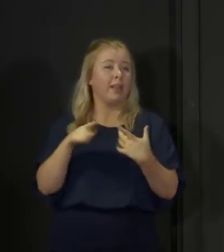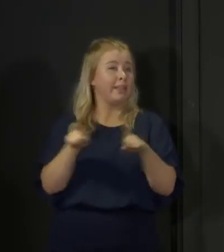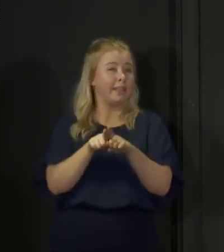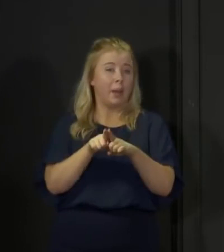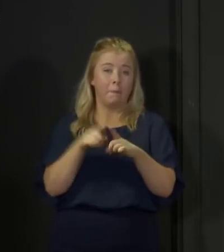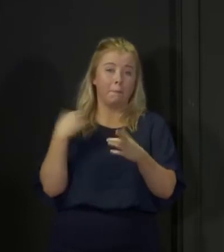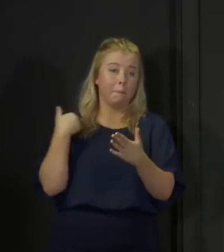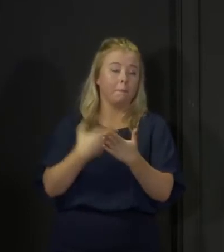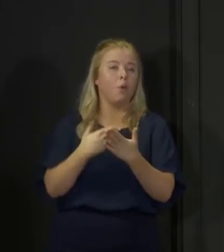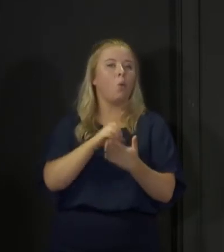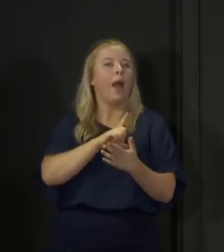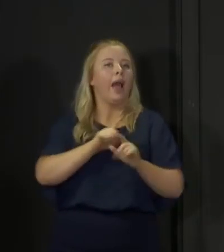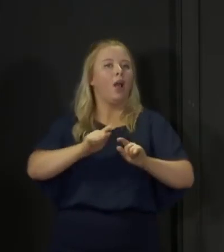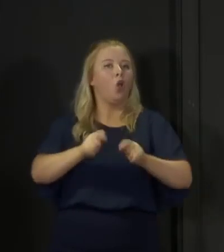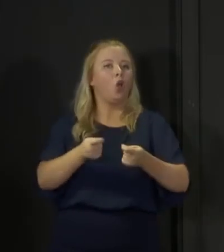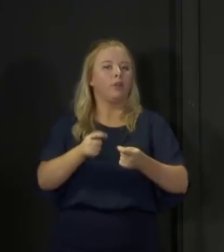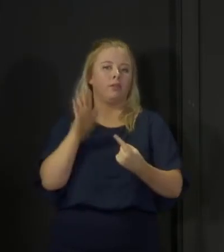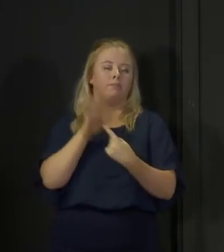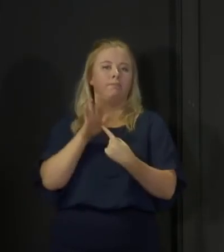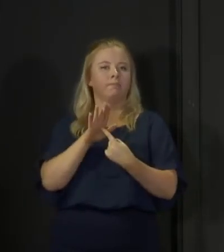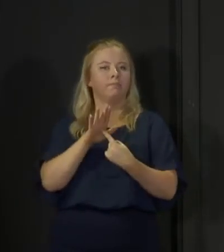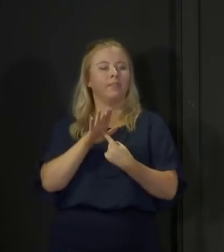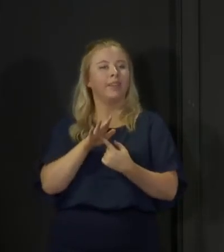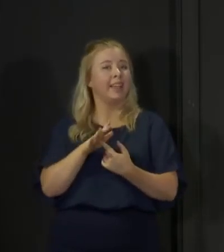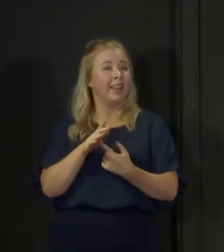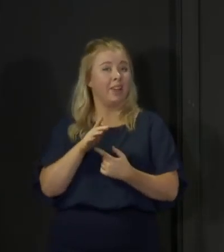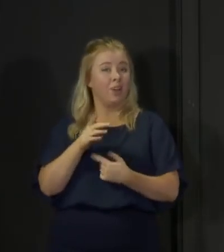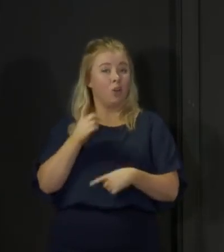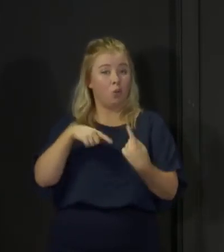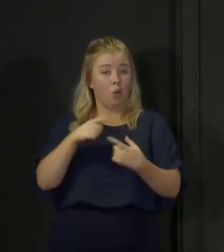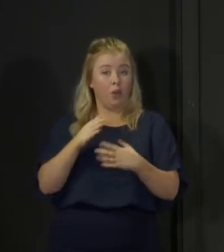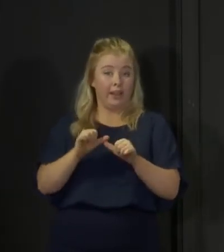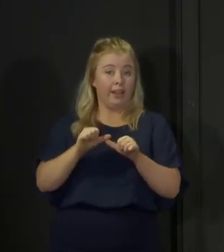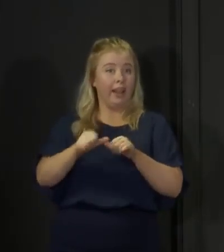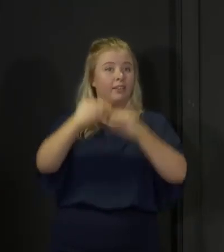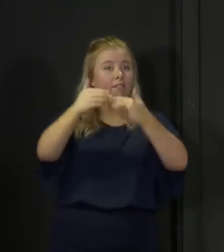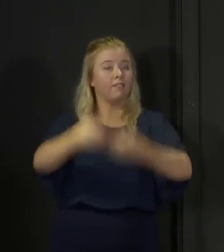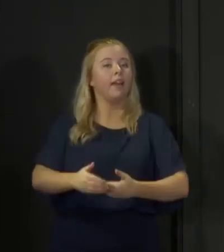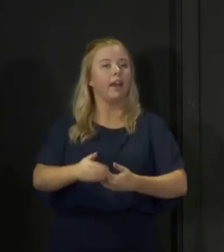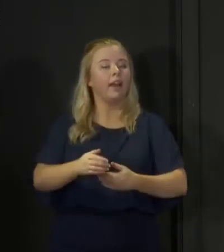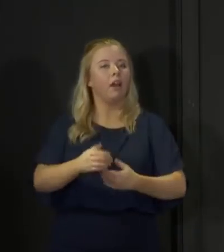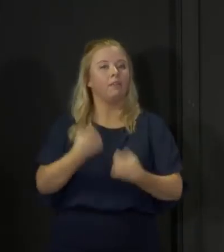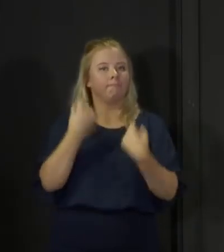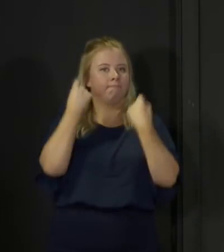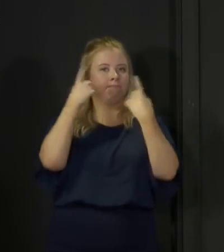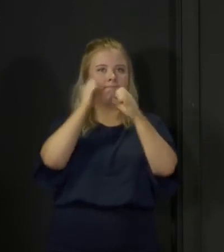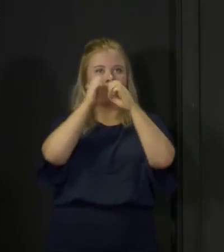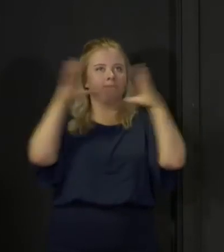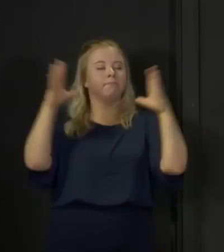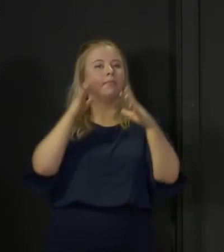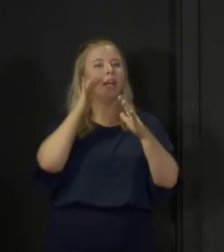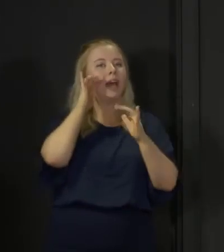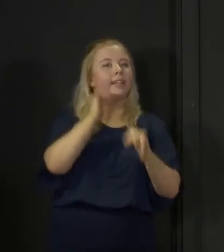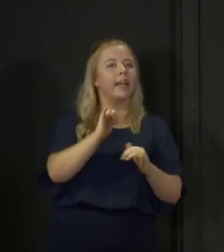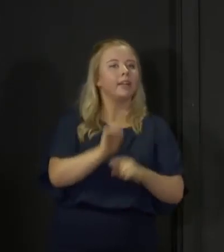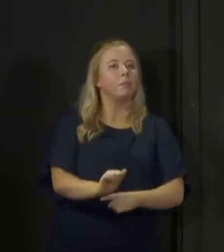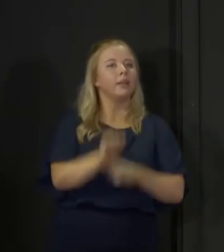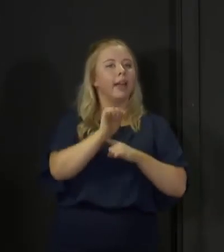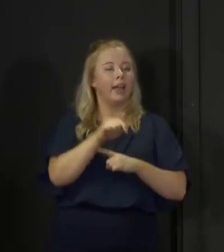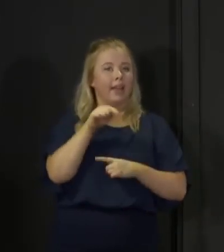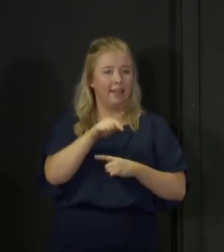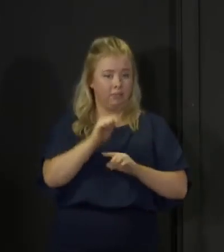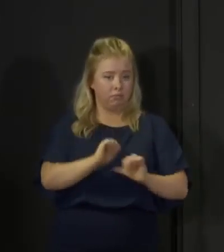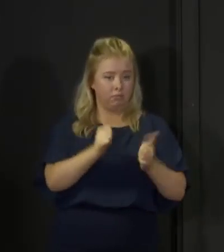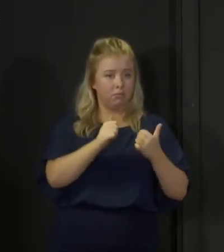understand why the lockdown measures matter so much, it's really important as we go into this next phase, we understand Test and Protect in its own